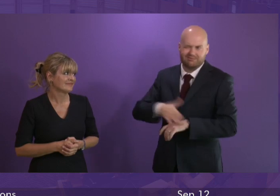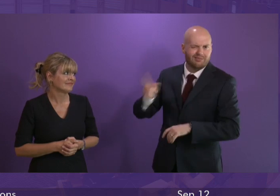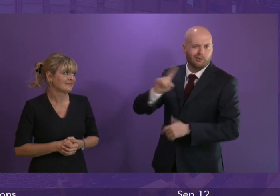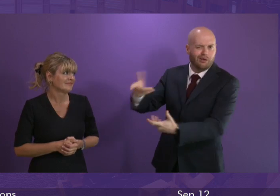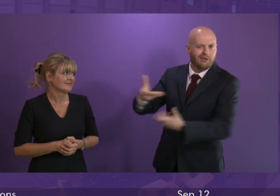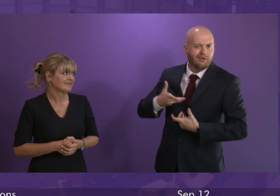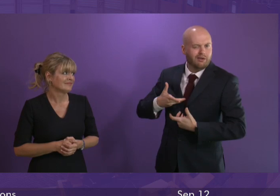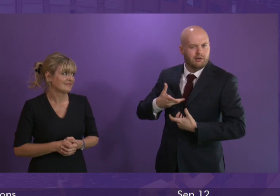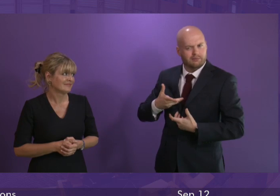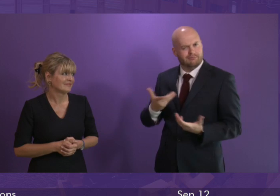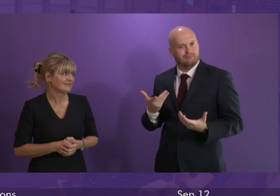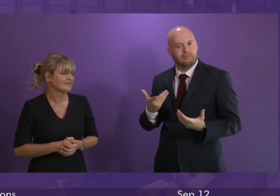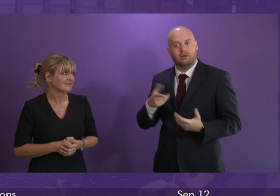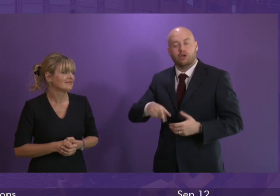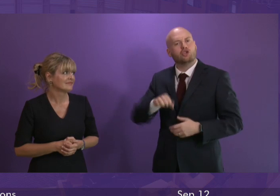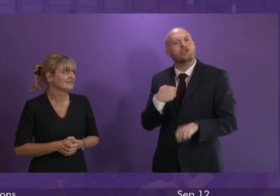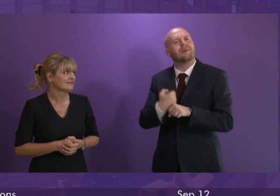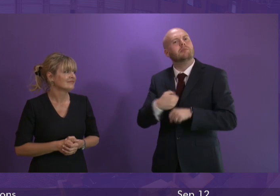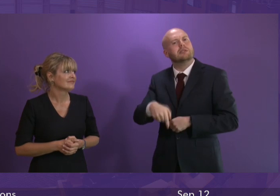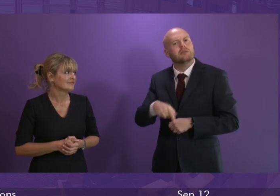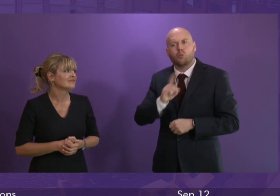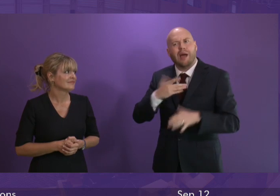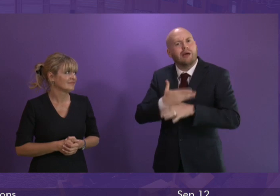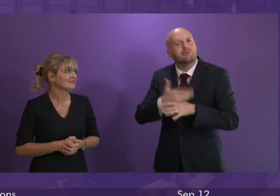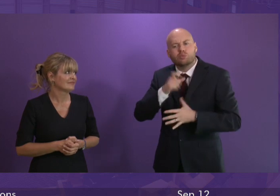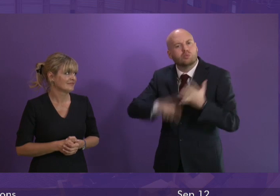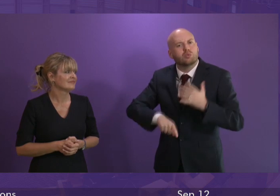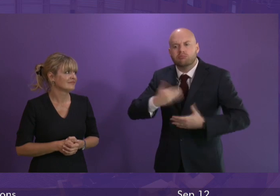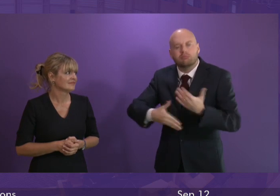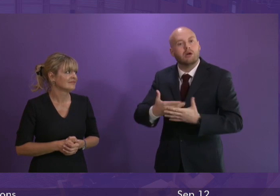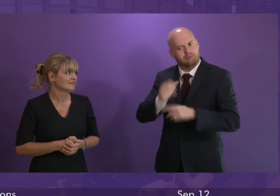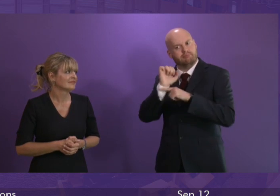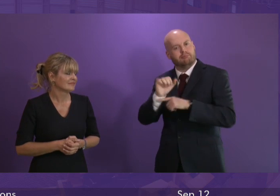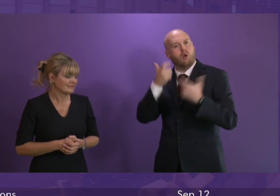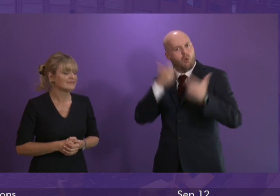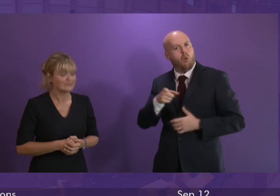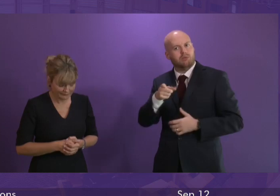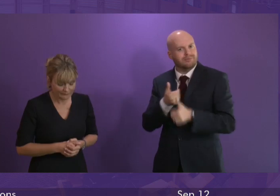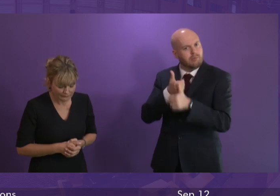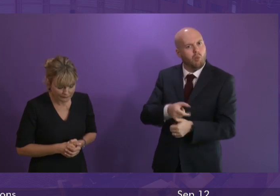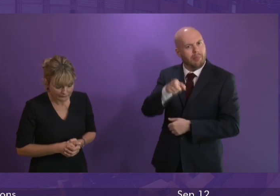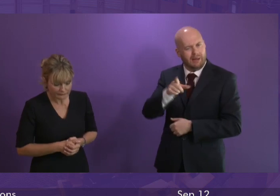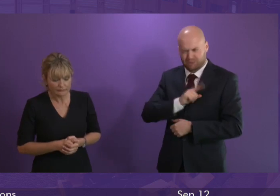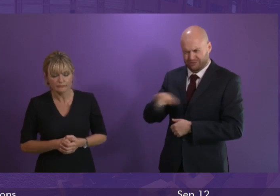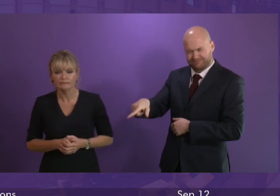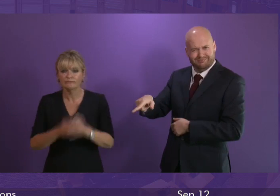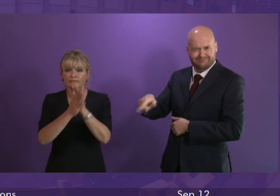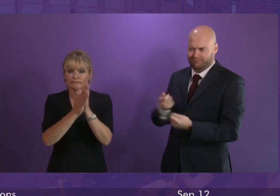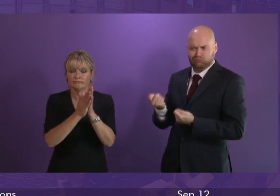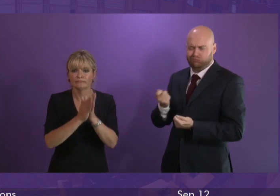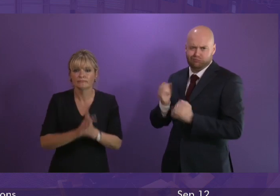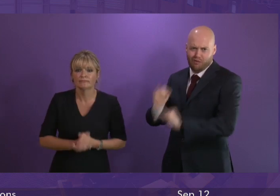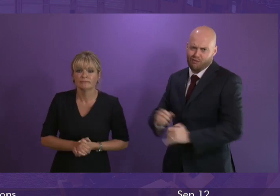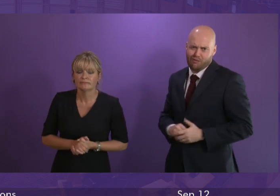can the first minister outline what action the Scottish government will take to defend the judiciary from these outrageous and unfounded attacks first